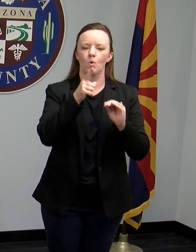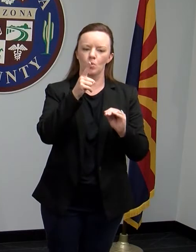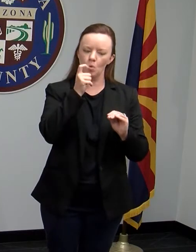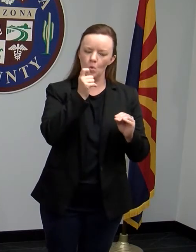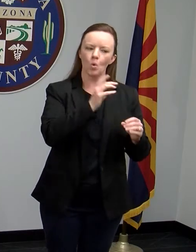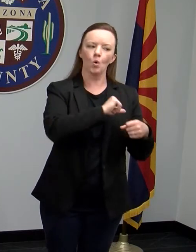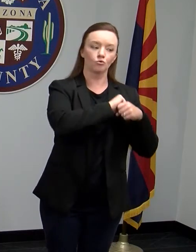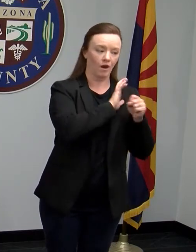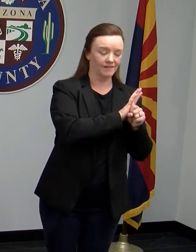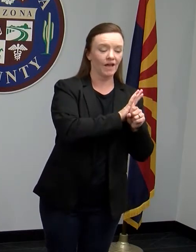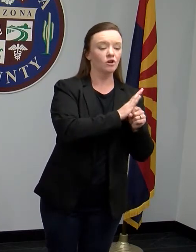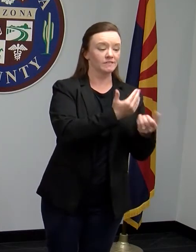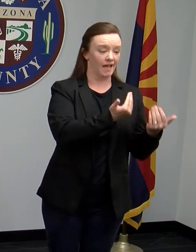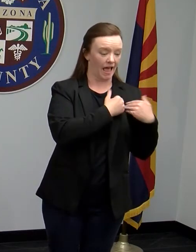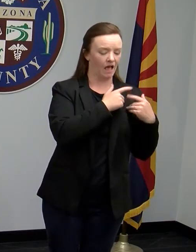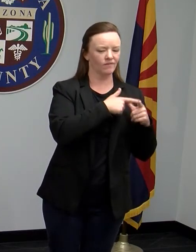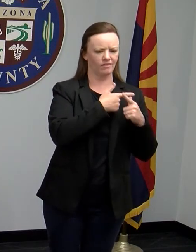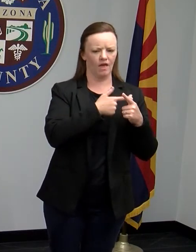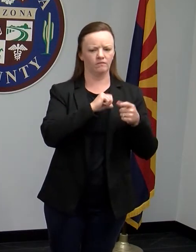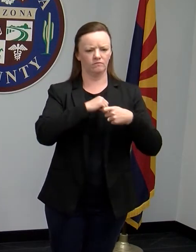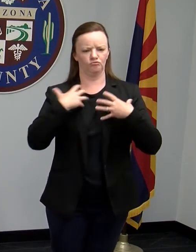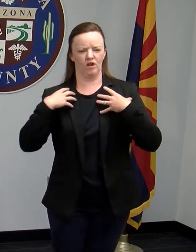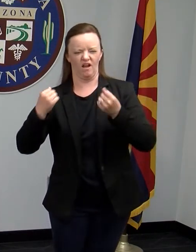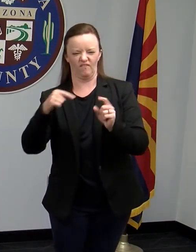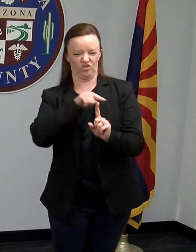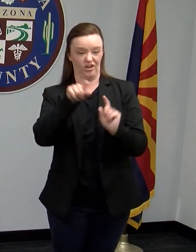whether or not that's even possible to track that